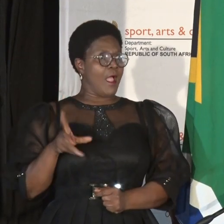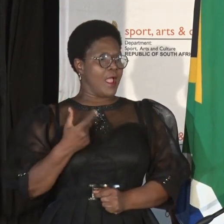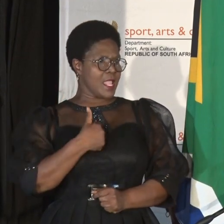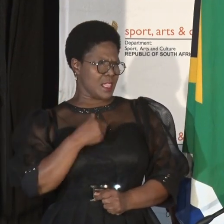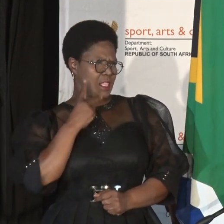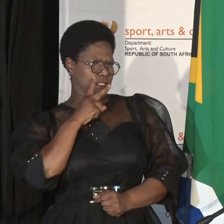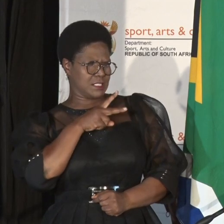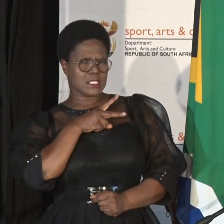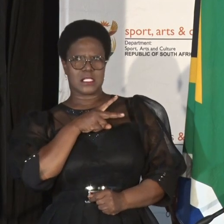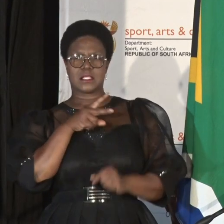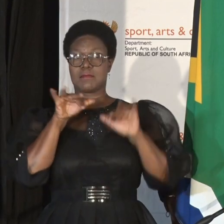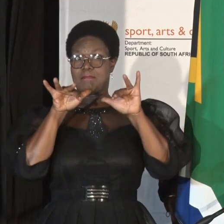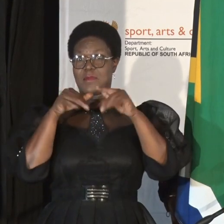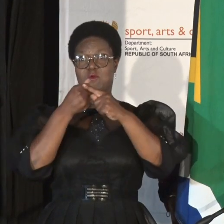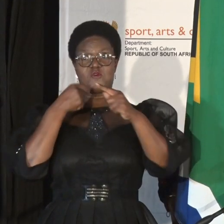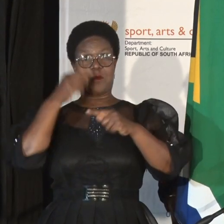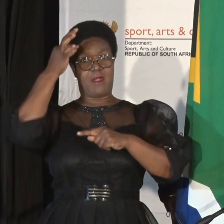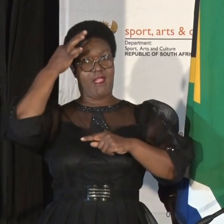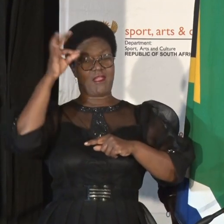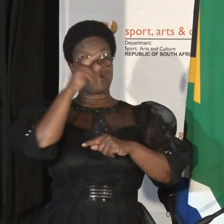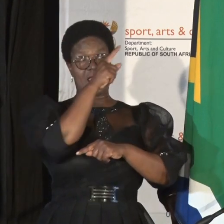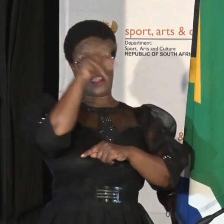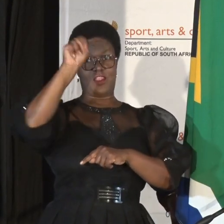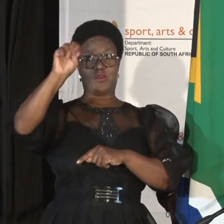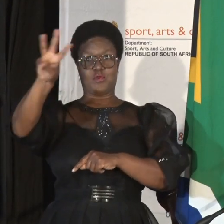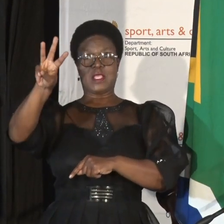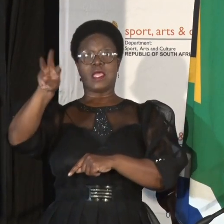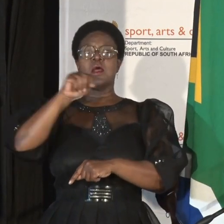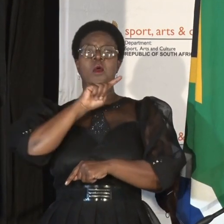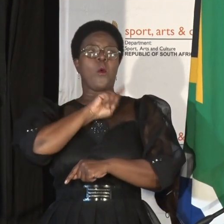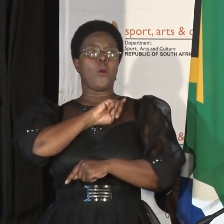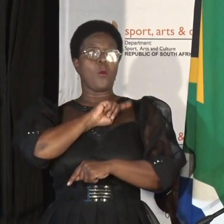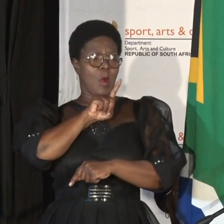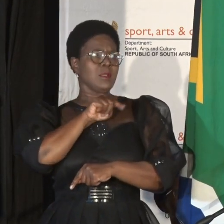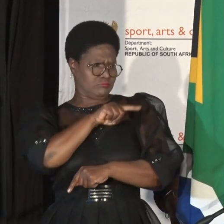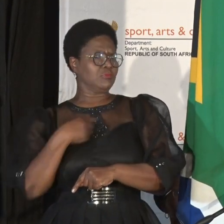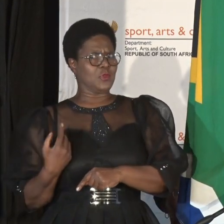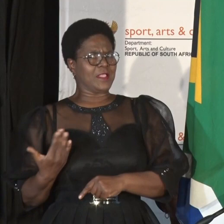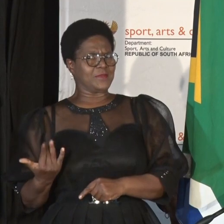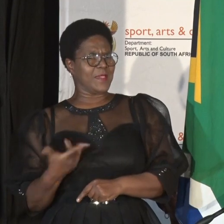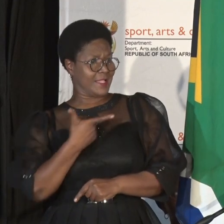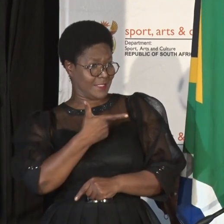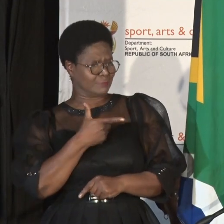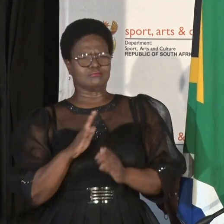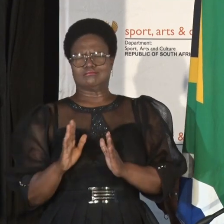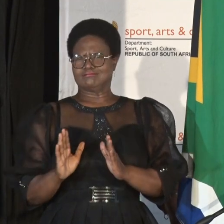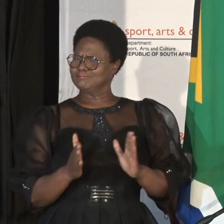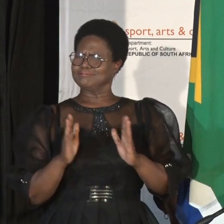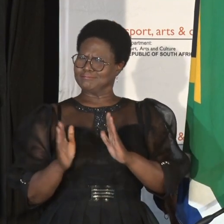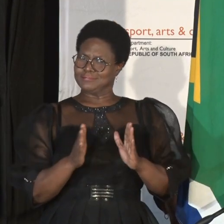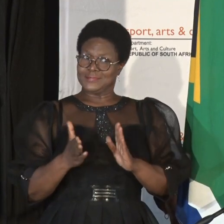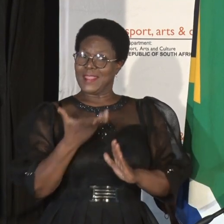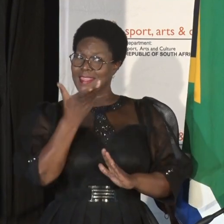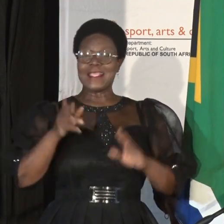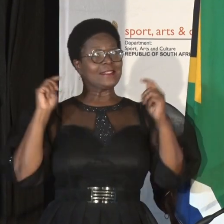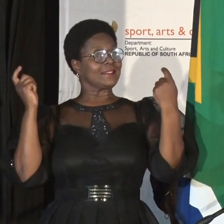from the government of Northwest because we do expect them to organize these celebrations,